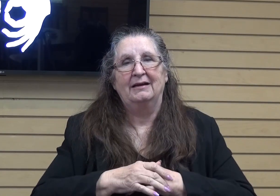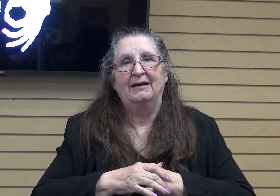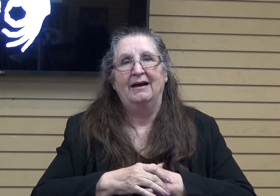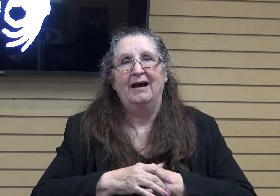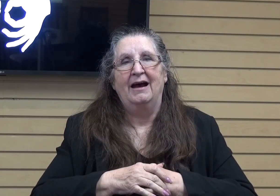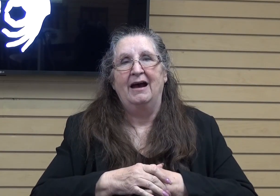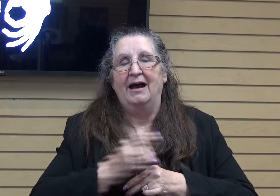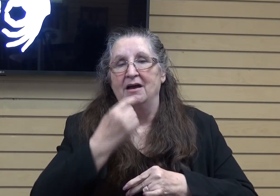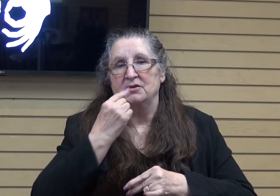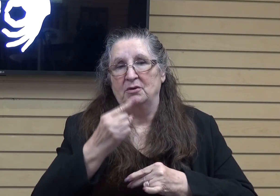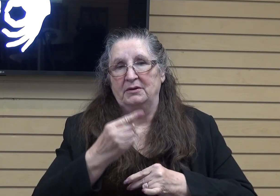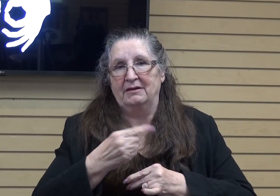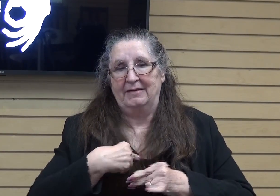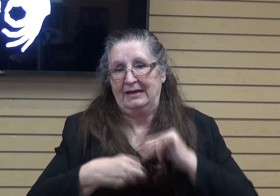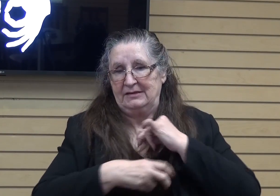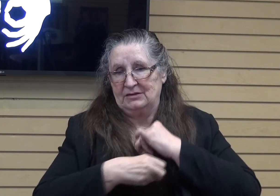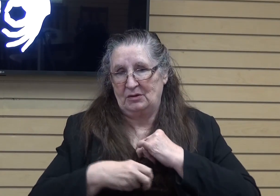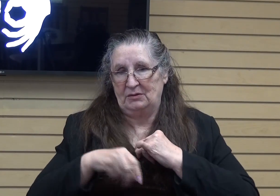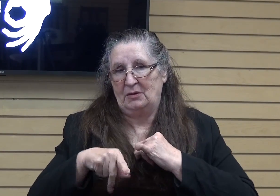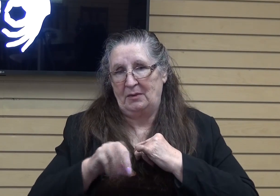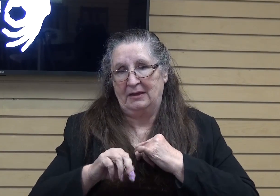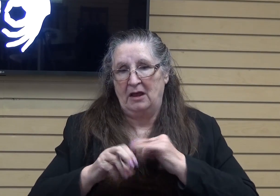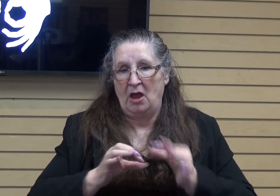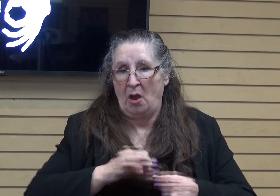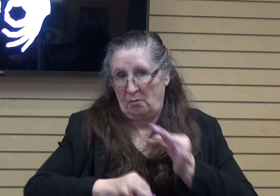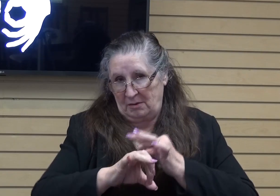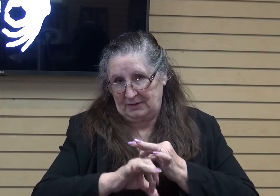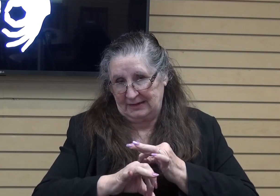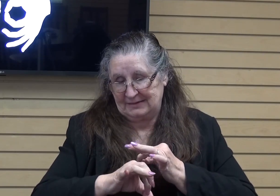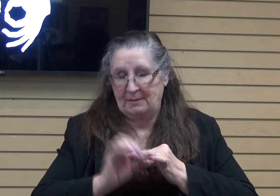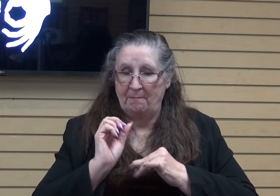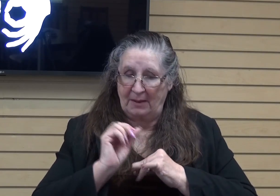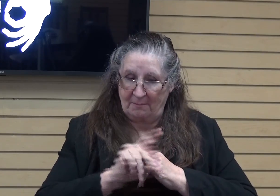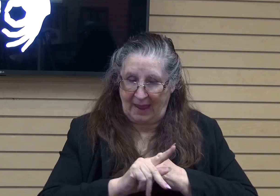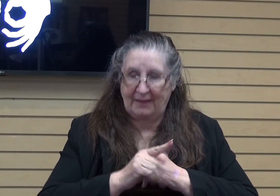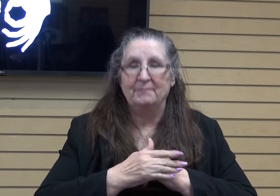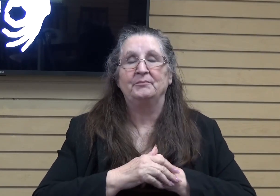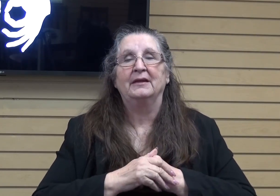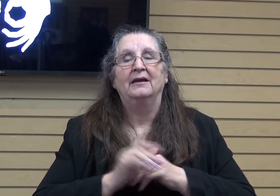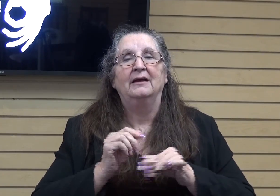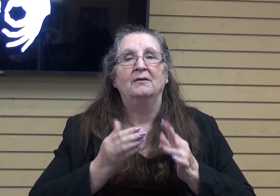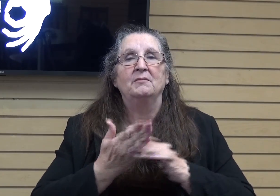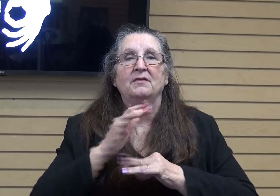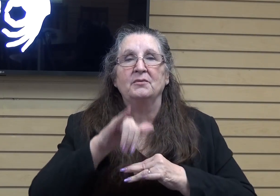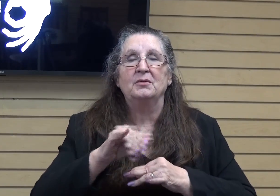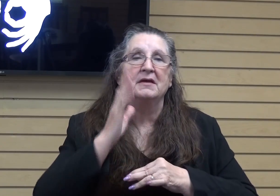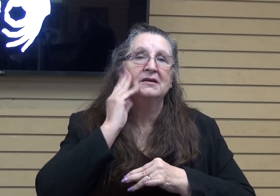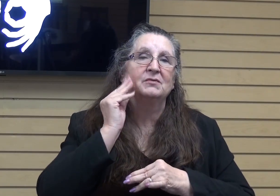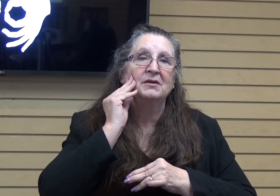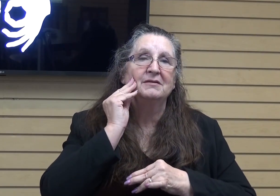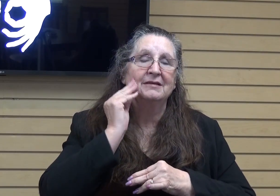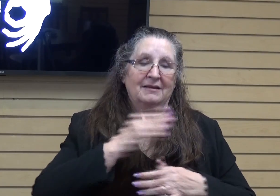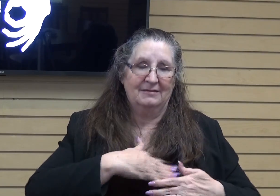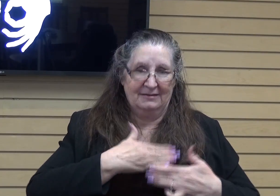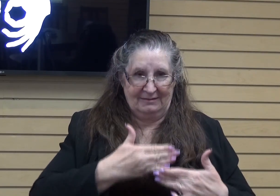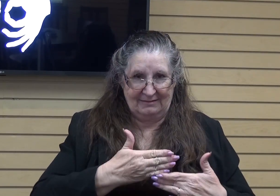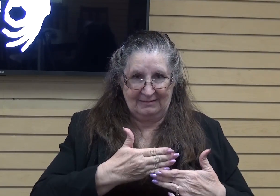you know, told everybody that I stole the pin. I did replace the, I put the pin back, but through that confession and just